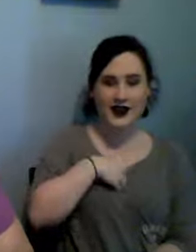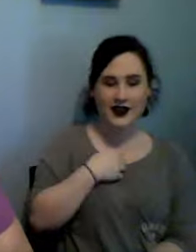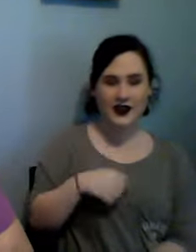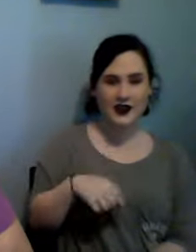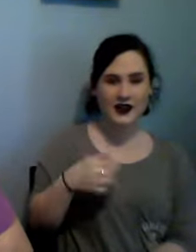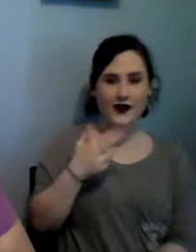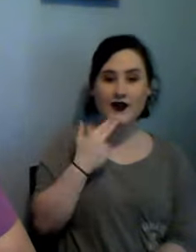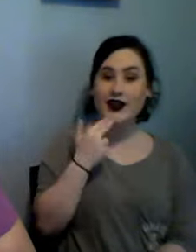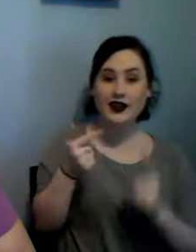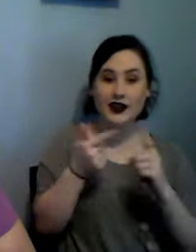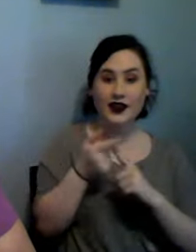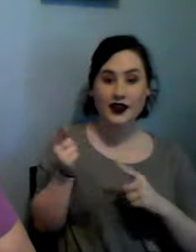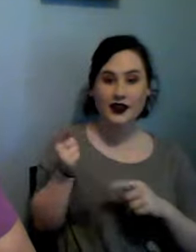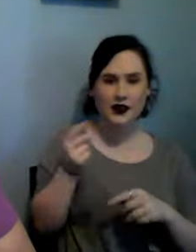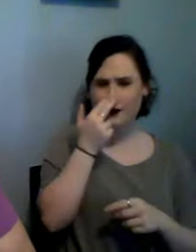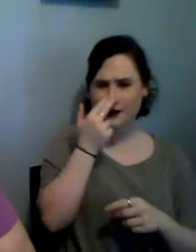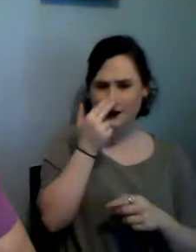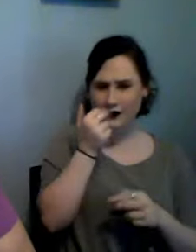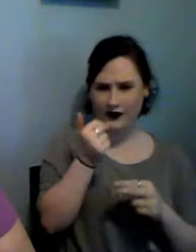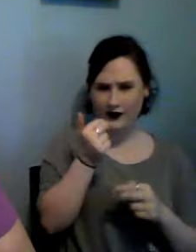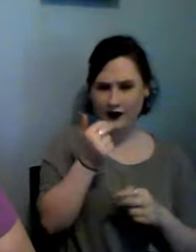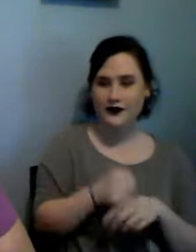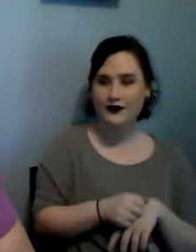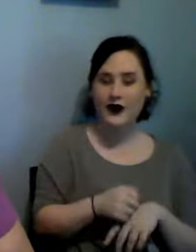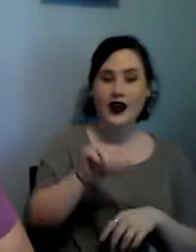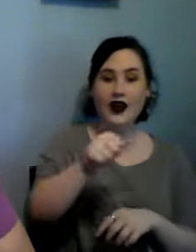another Lizzie Kate she believes she could